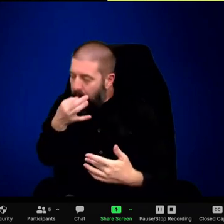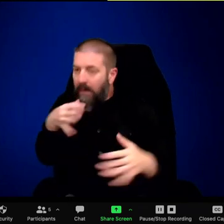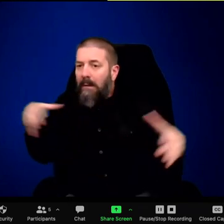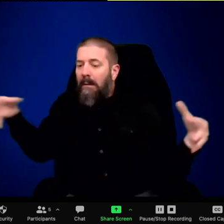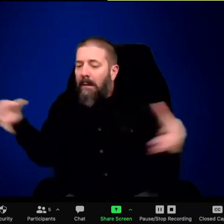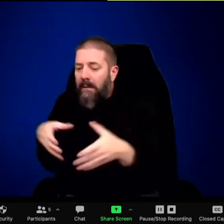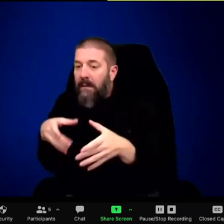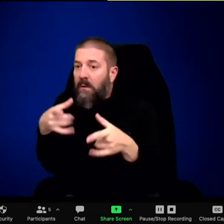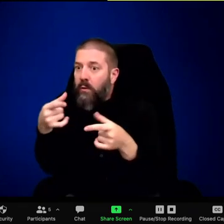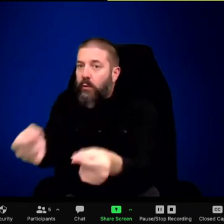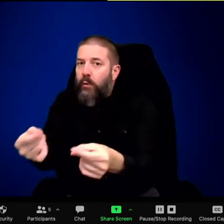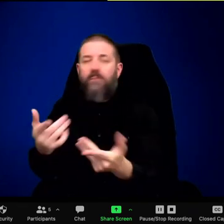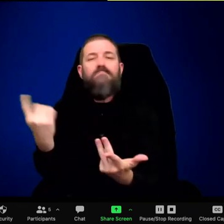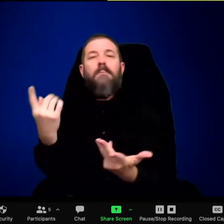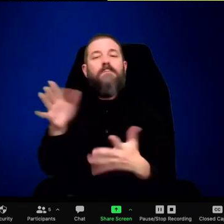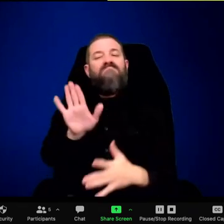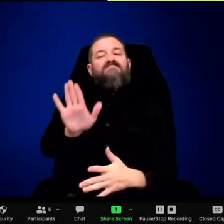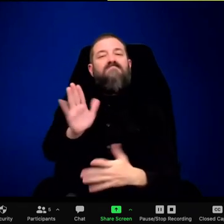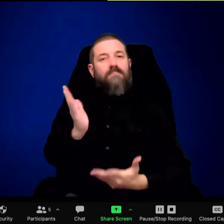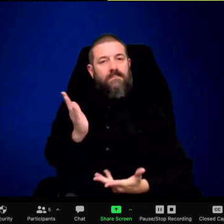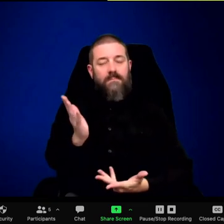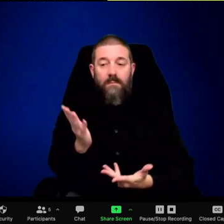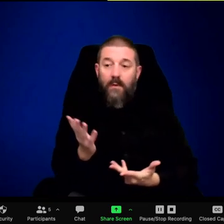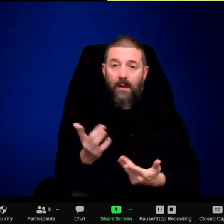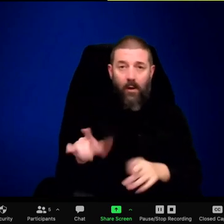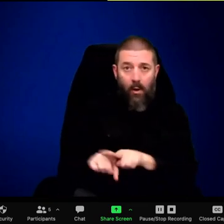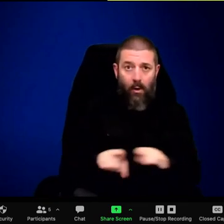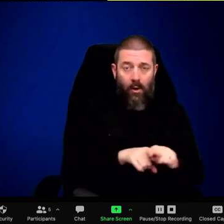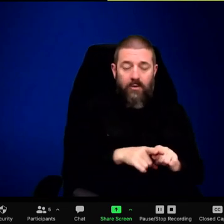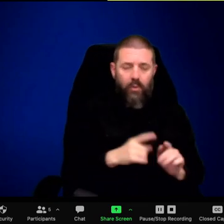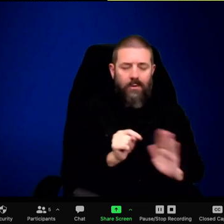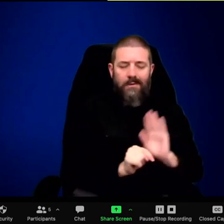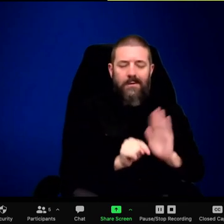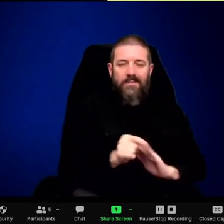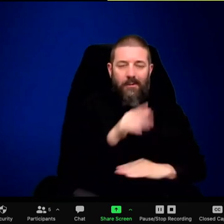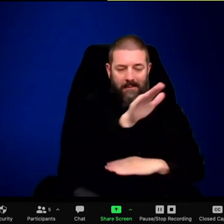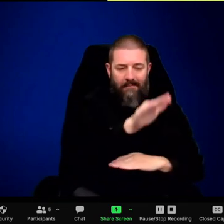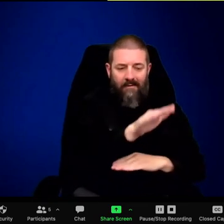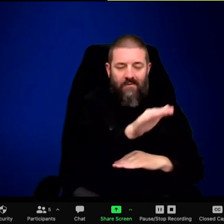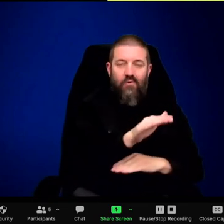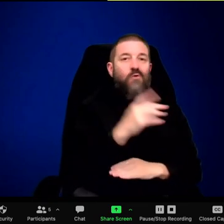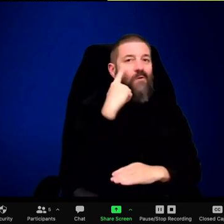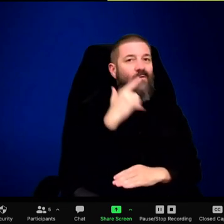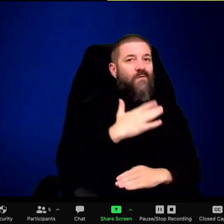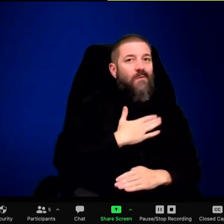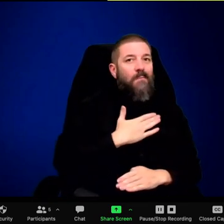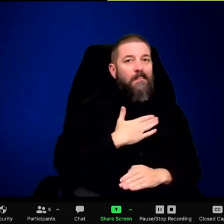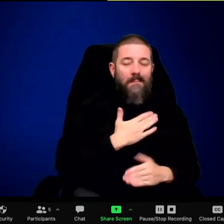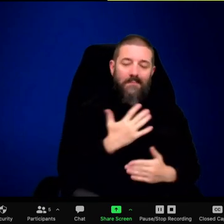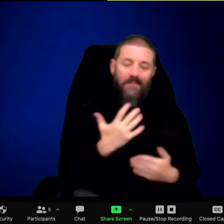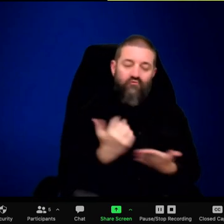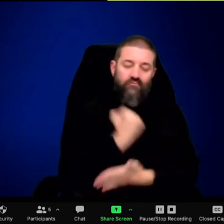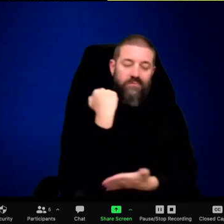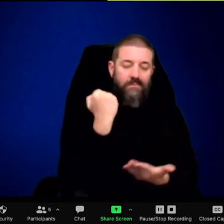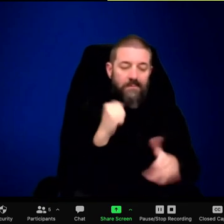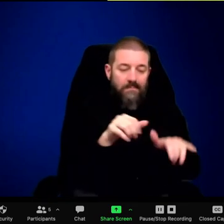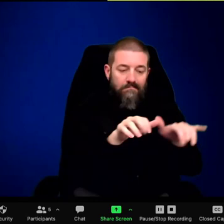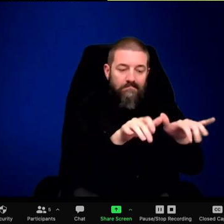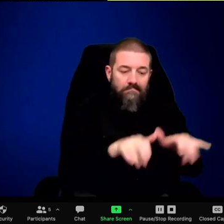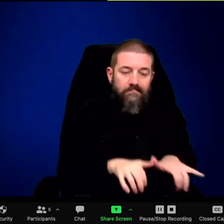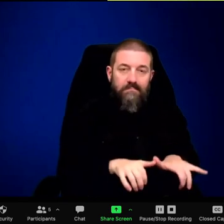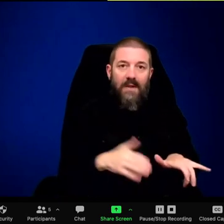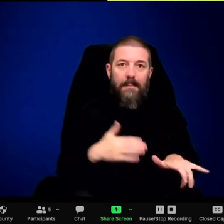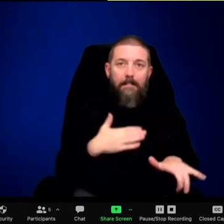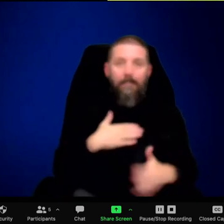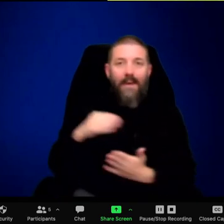about, um, a 20 to 30-minute drive from where the wolves are likely to be. So, I'll come home. Um,